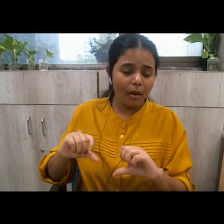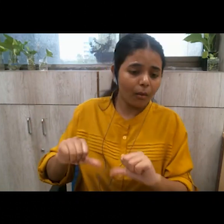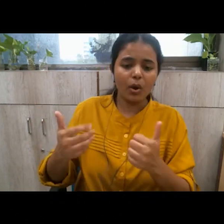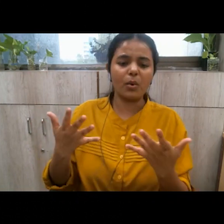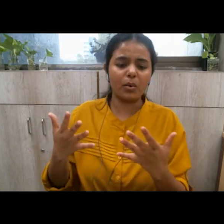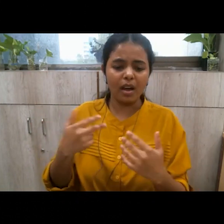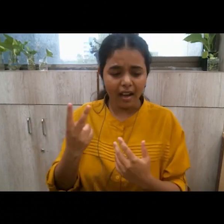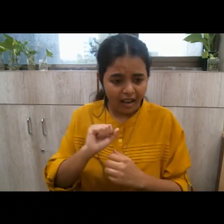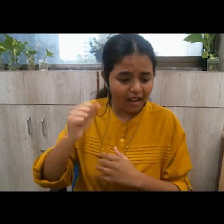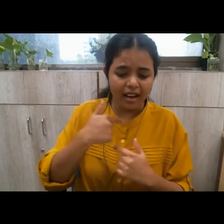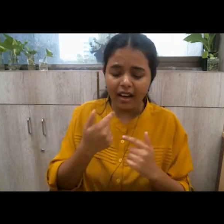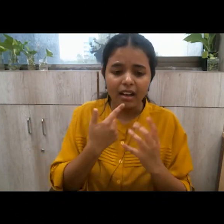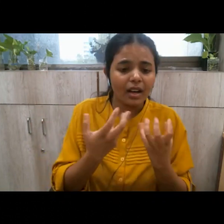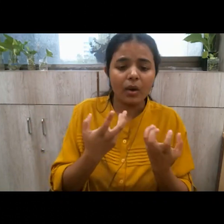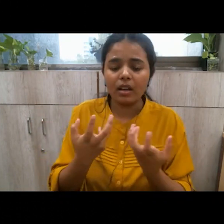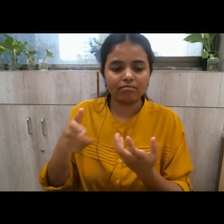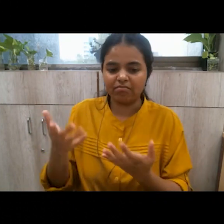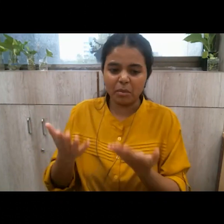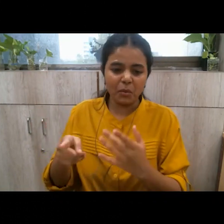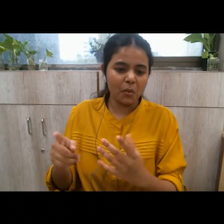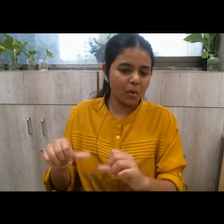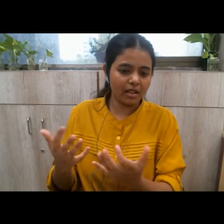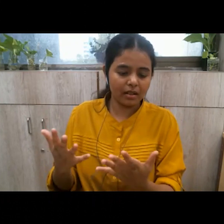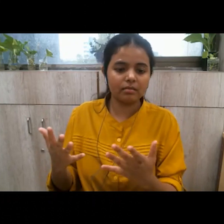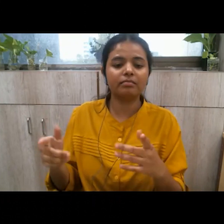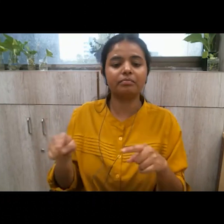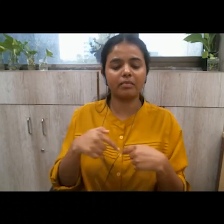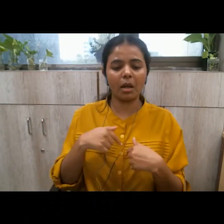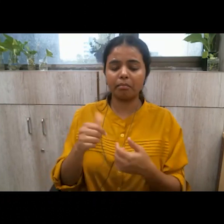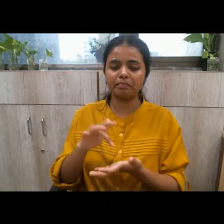i am at a place where no other organization is working